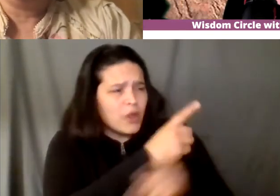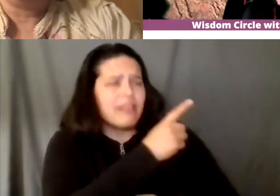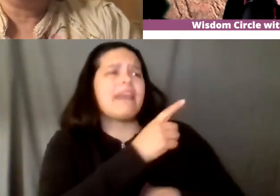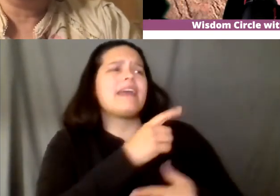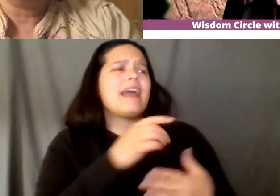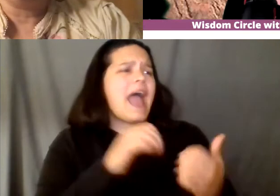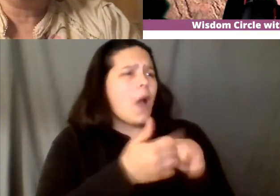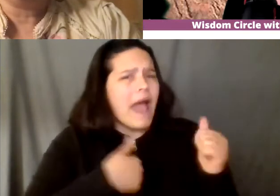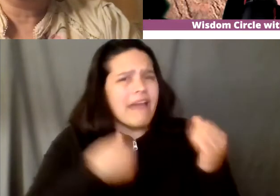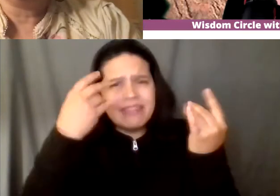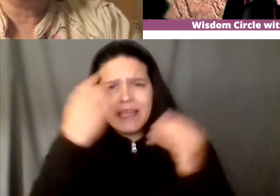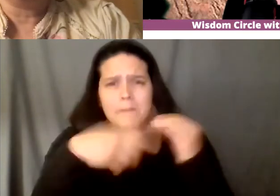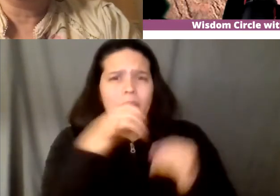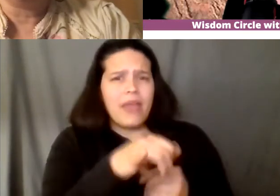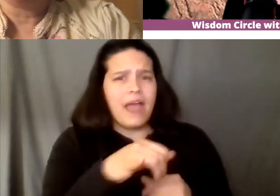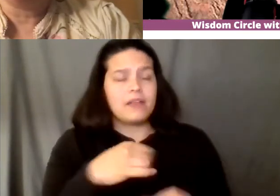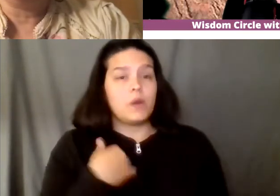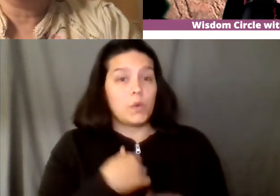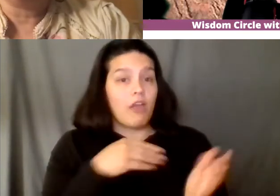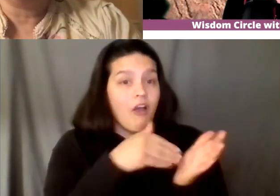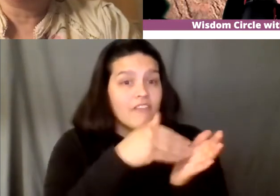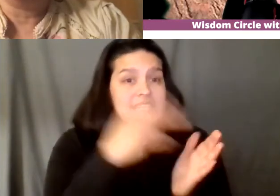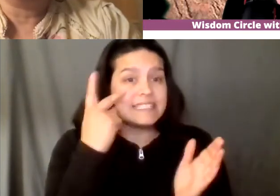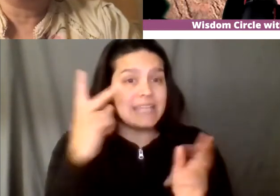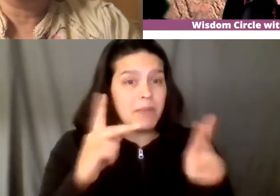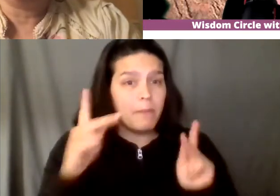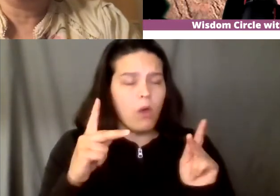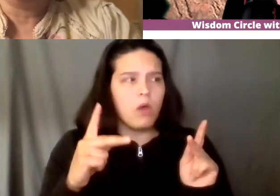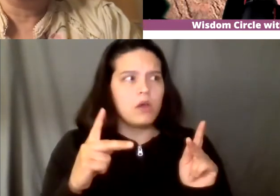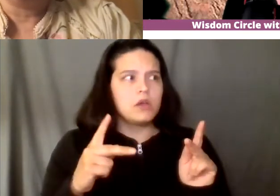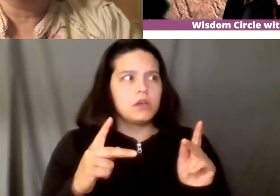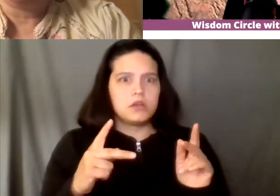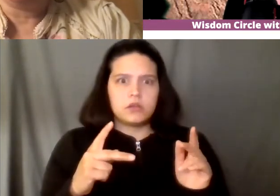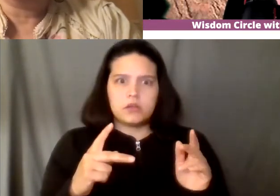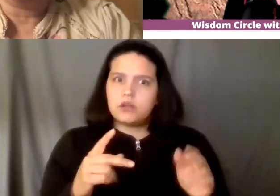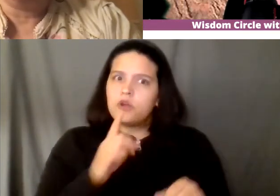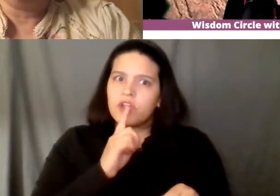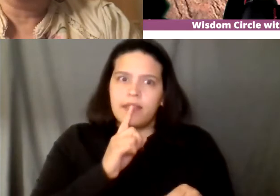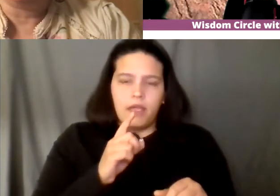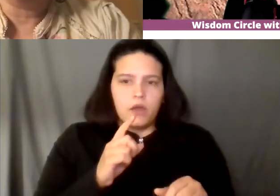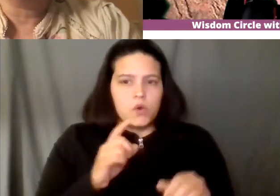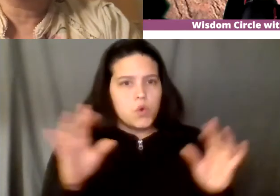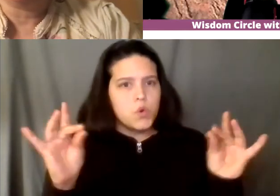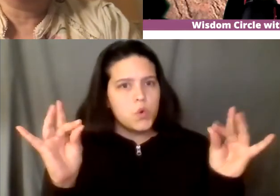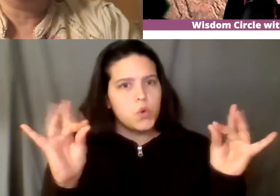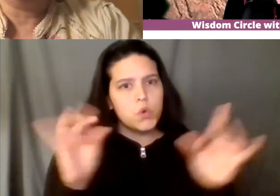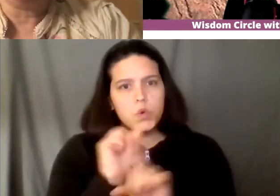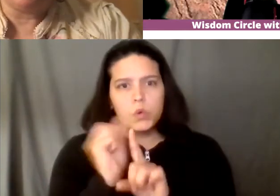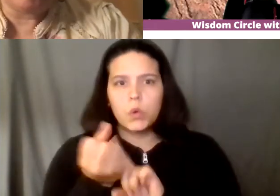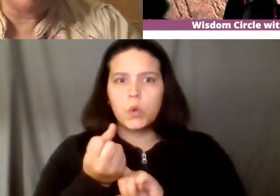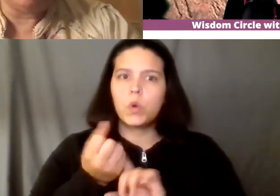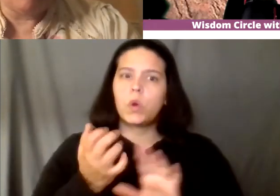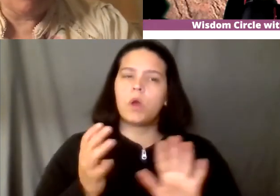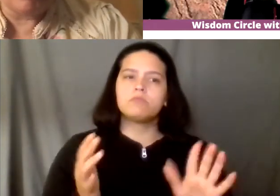people who like you said walking that walking that fine line um what has happened